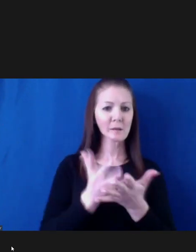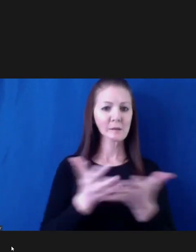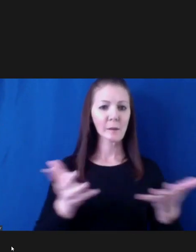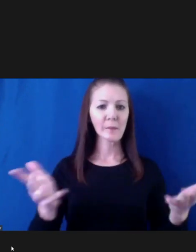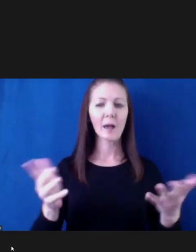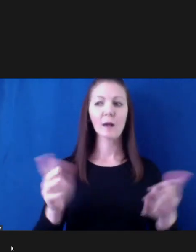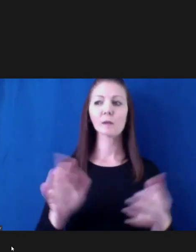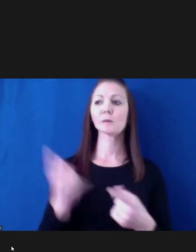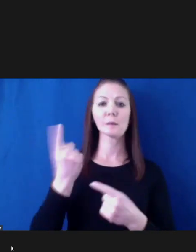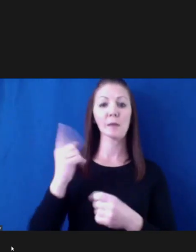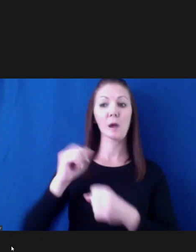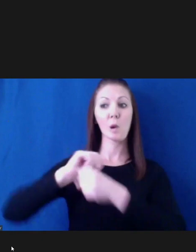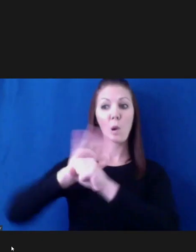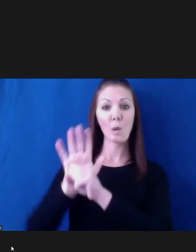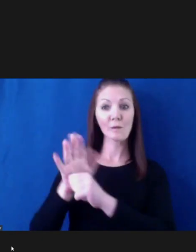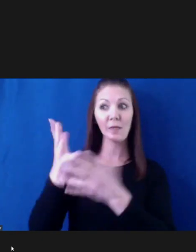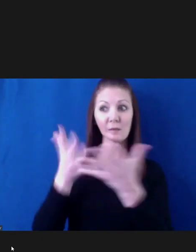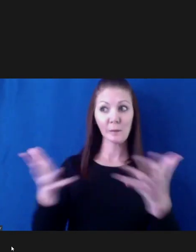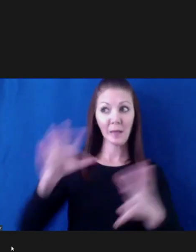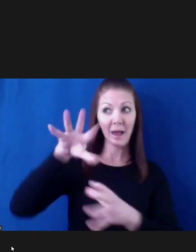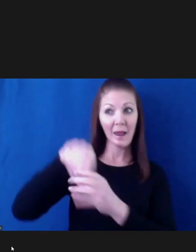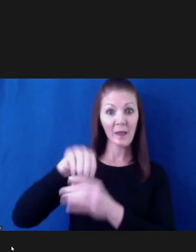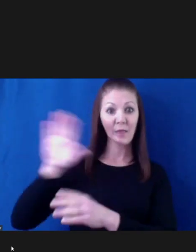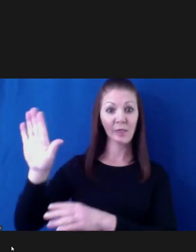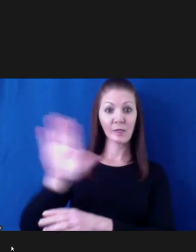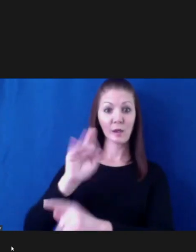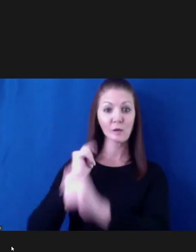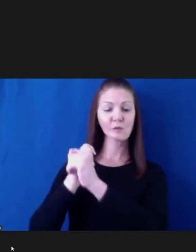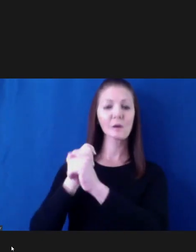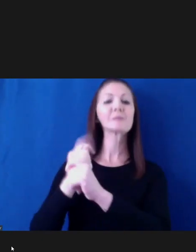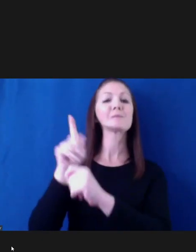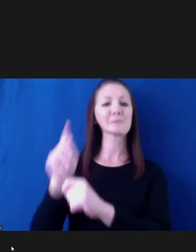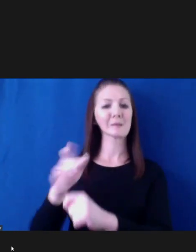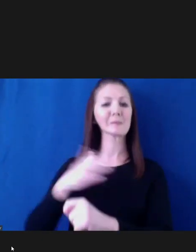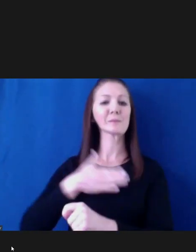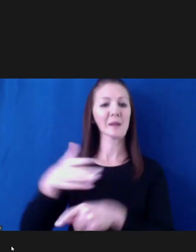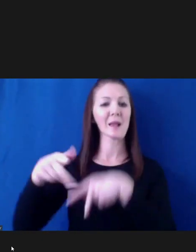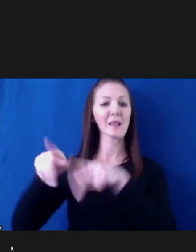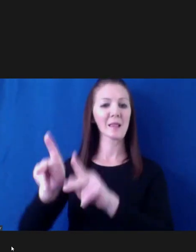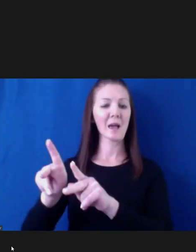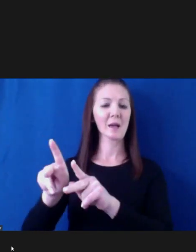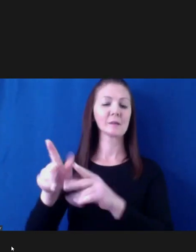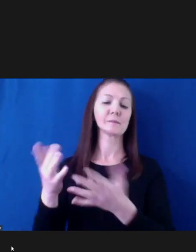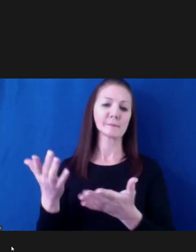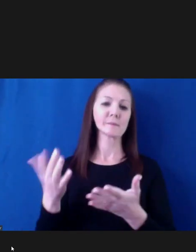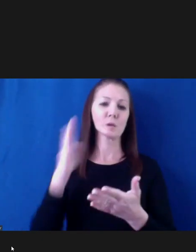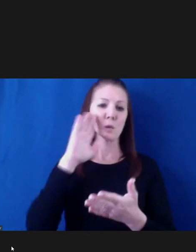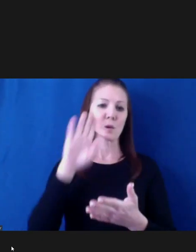supplies. So sometimes we have to rely on how honest they are also.